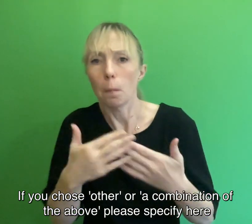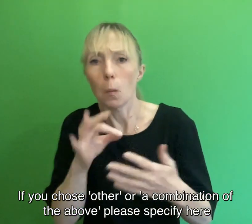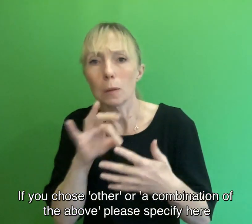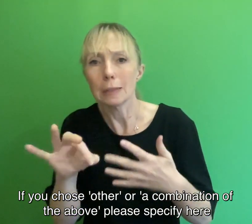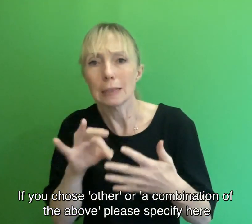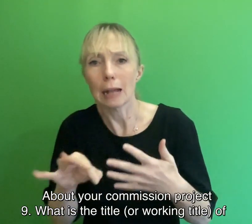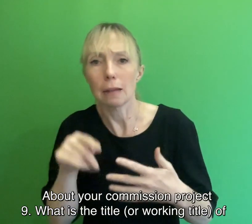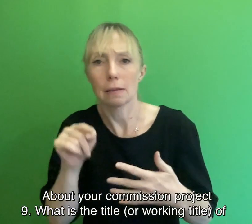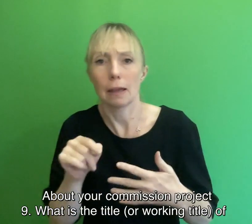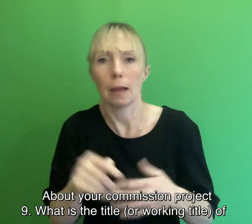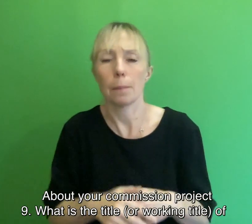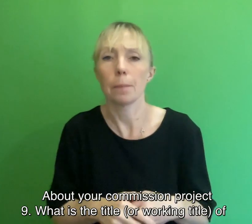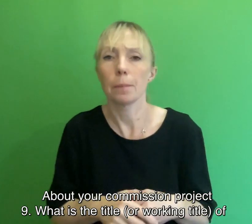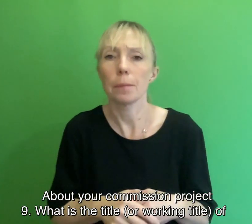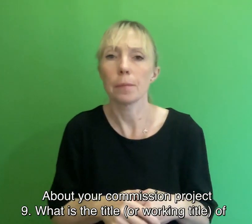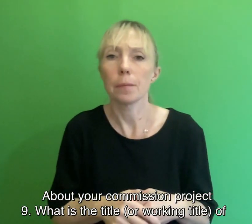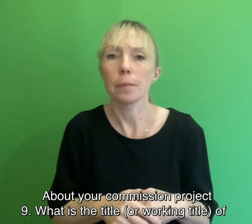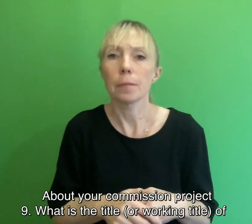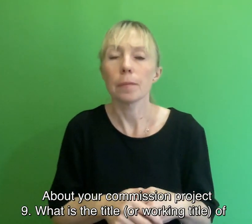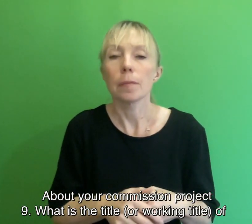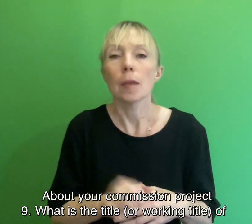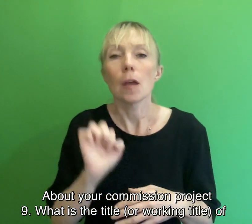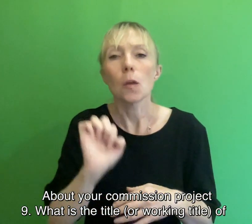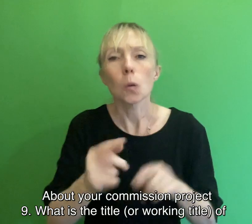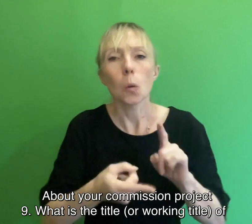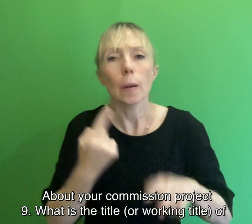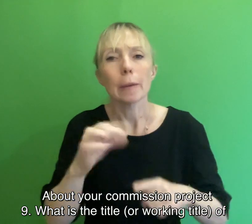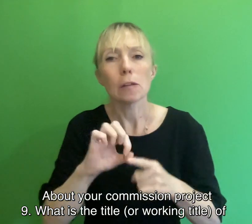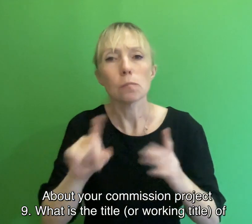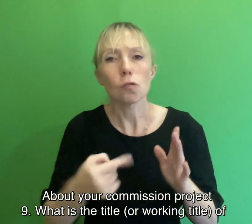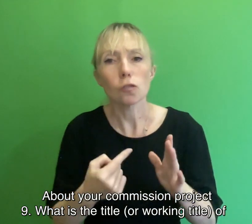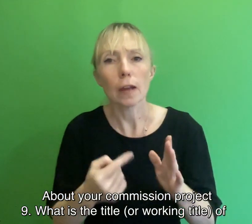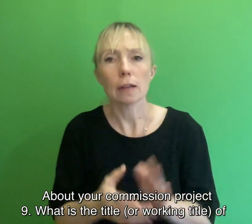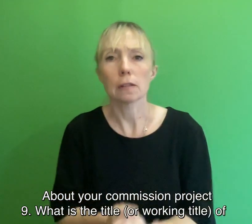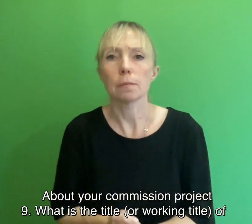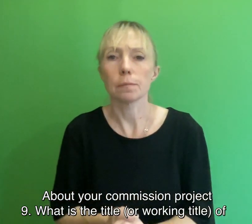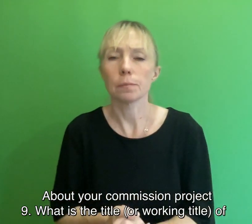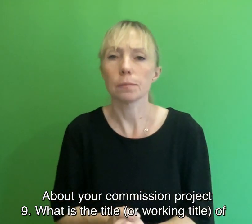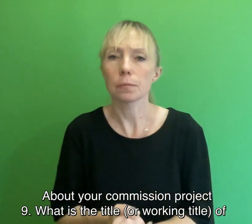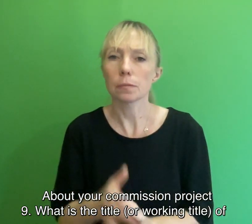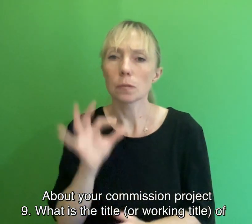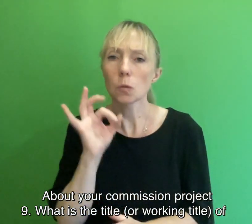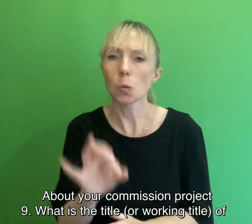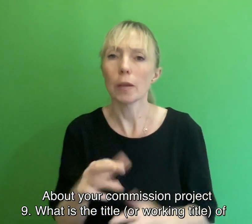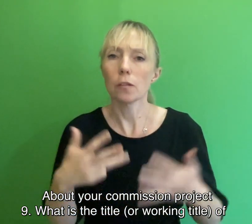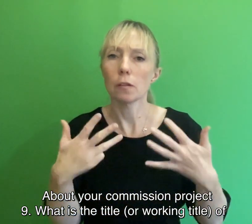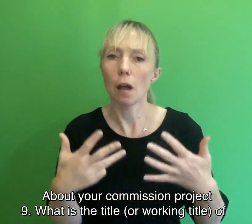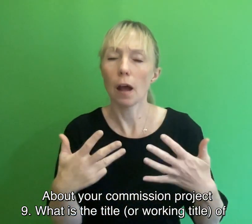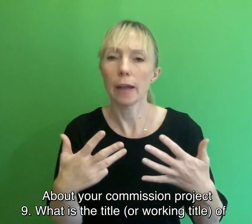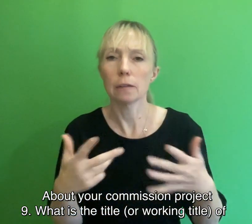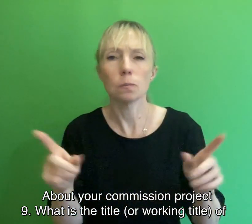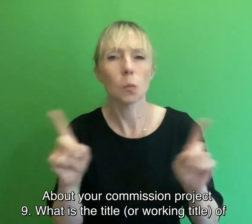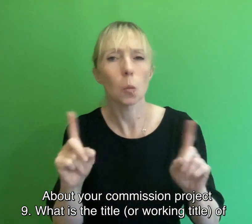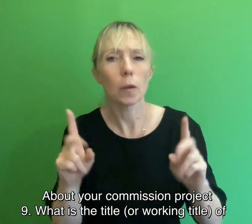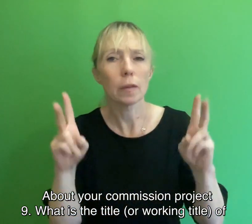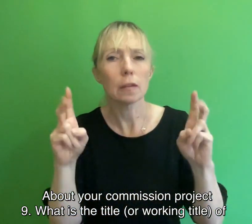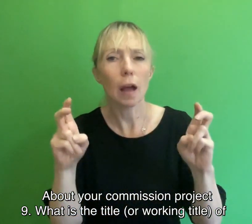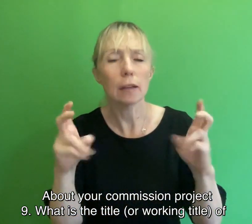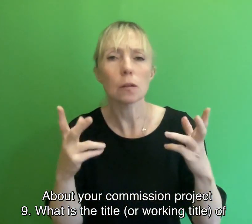About your commission project Question 9 What is the title or working title